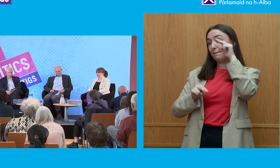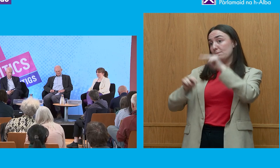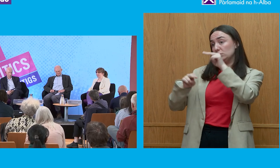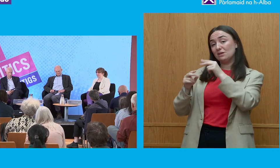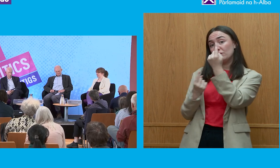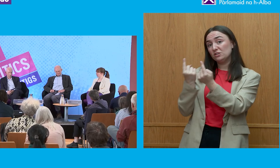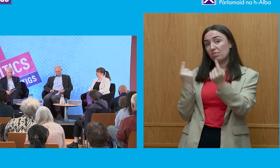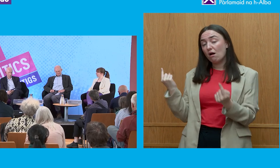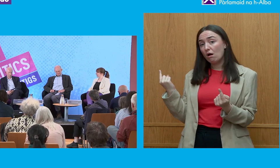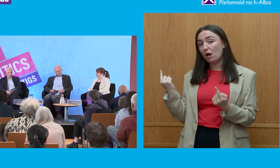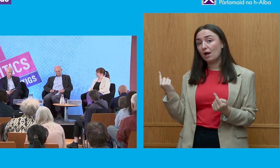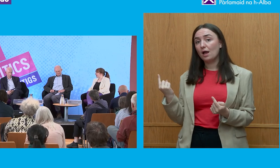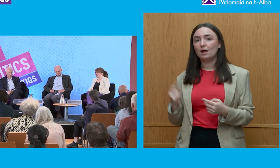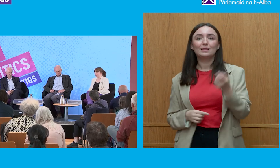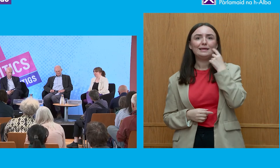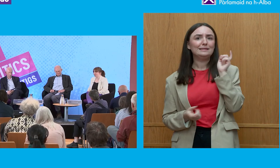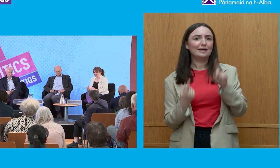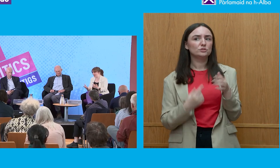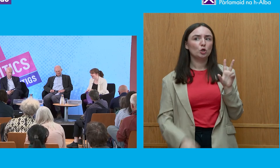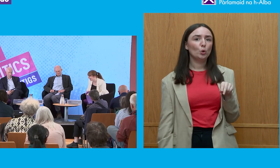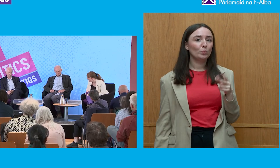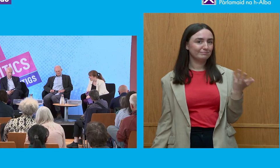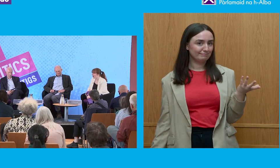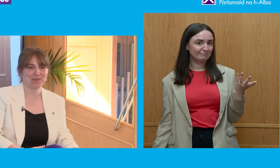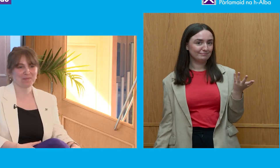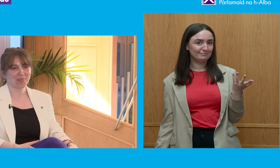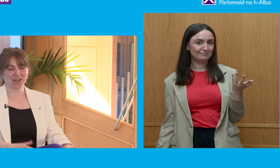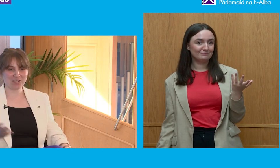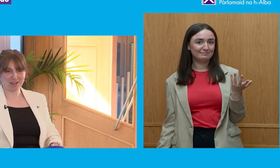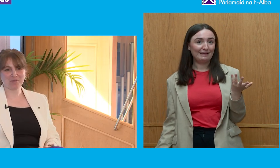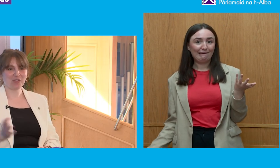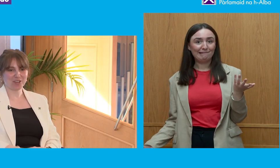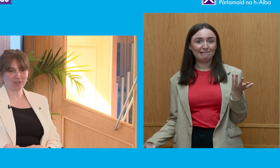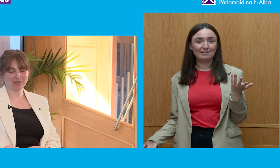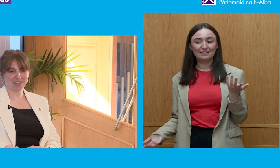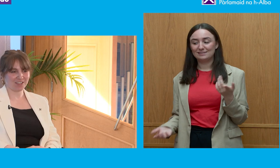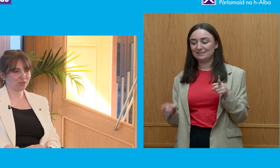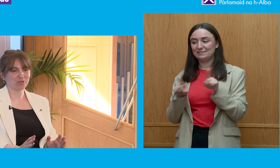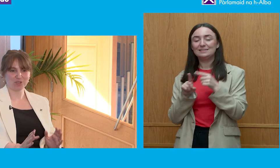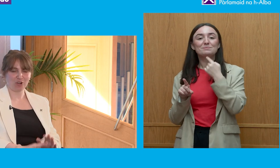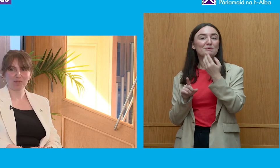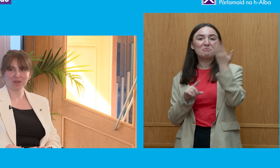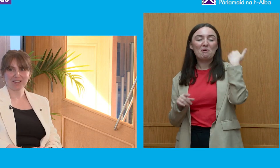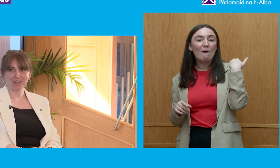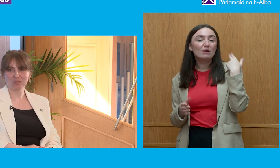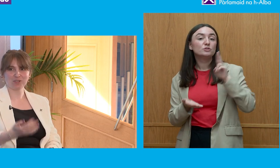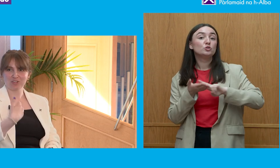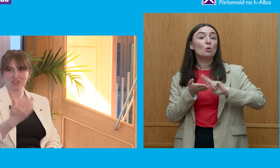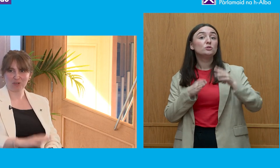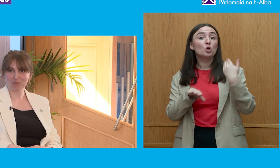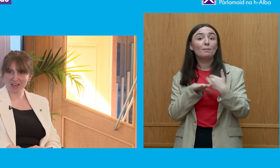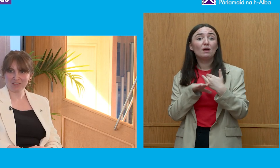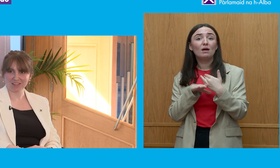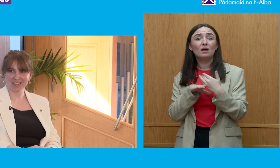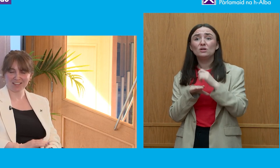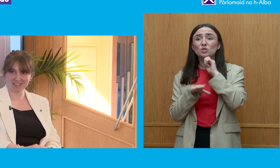I mean the easy answer is no you know like we said before you know if in a normal job you would not